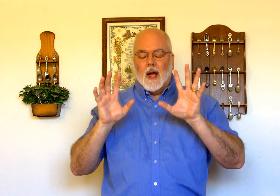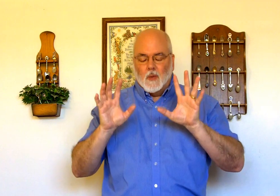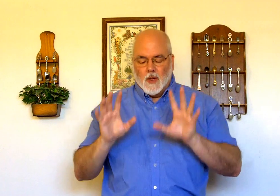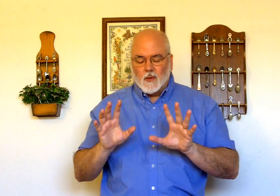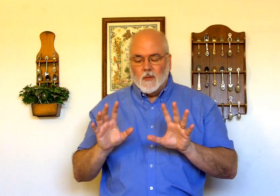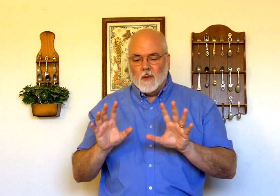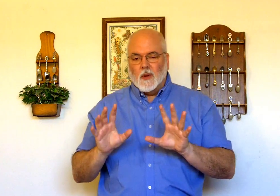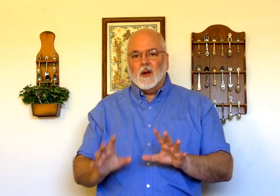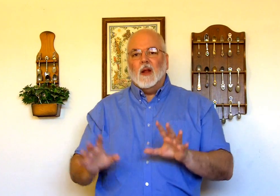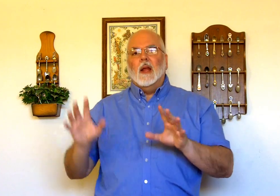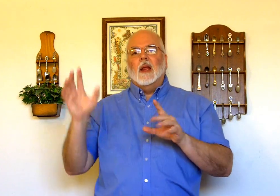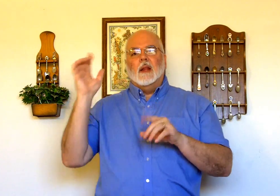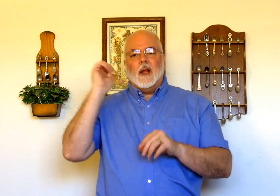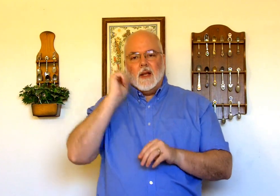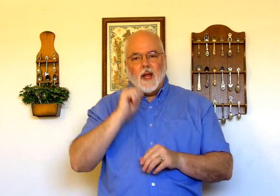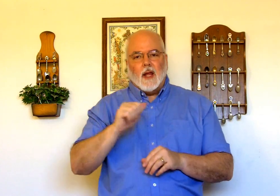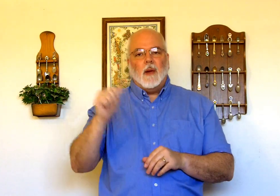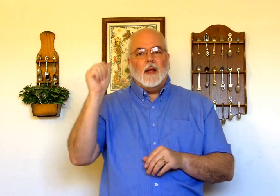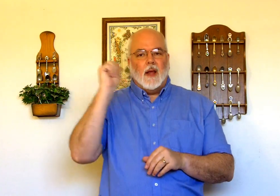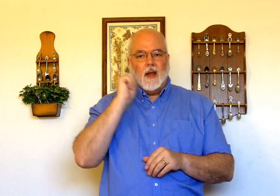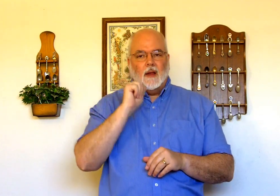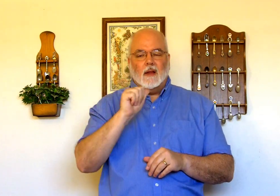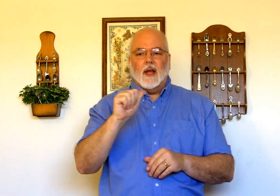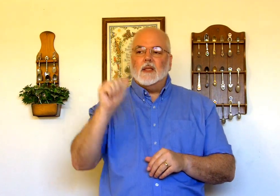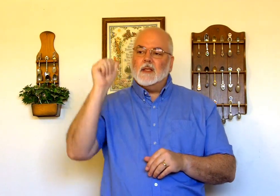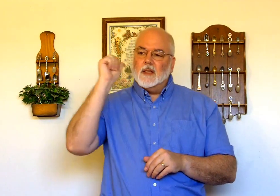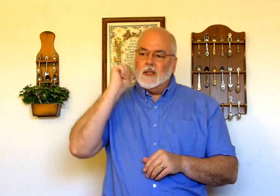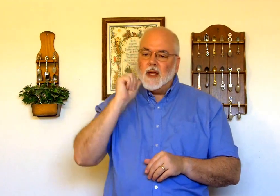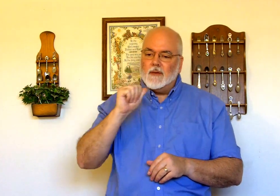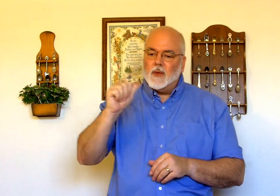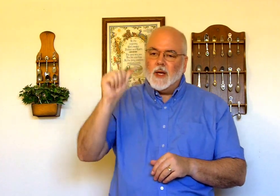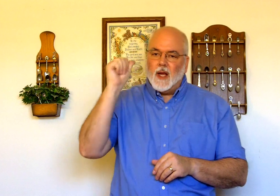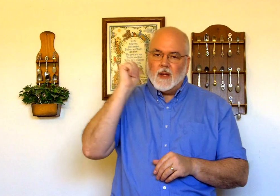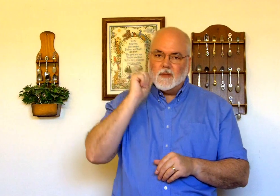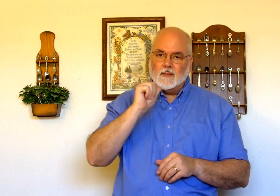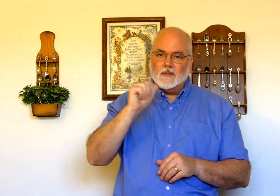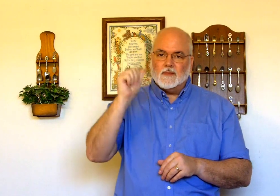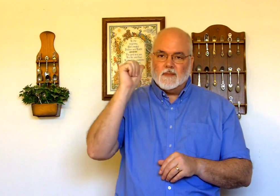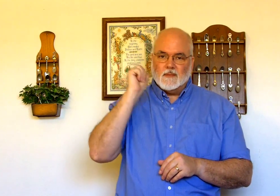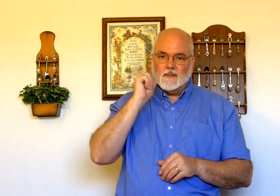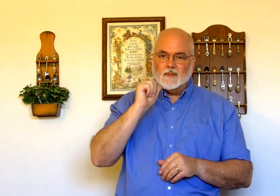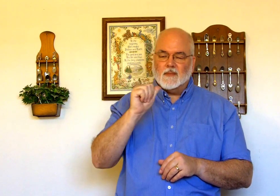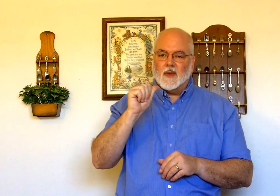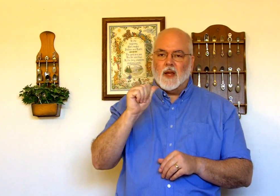will remember that day by day and this is every day okay